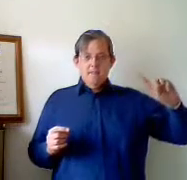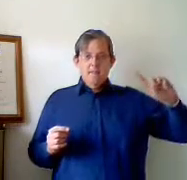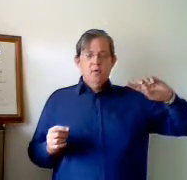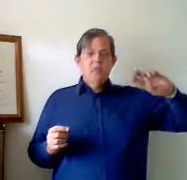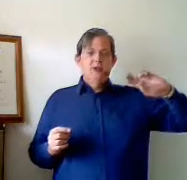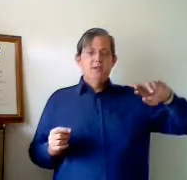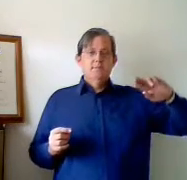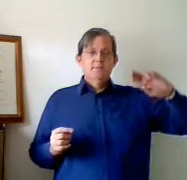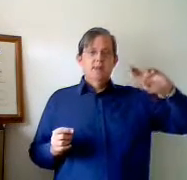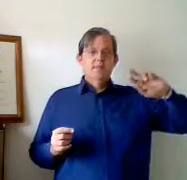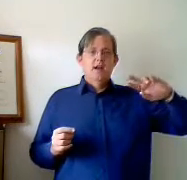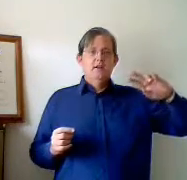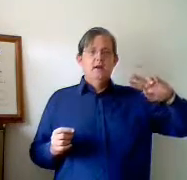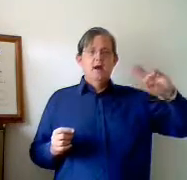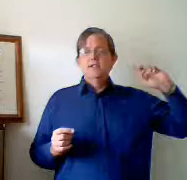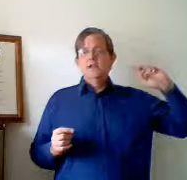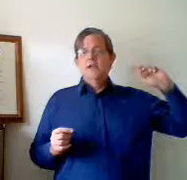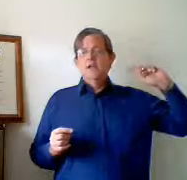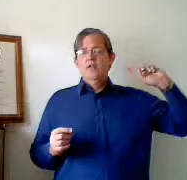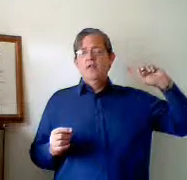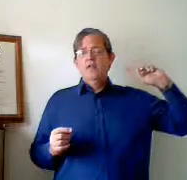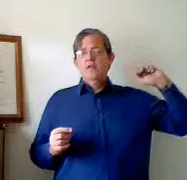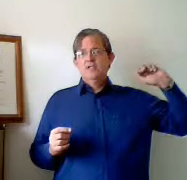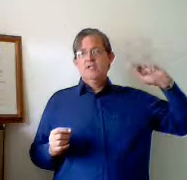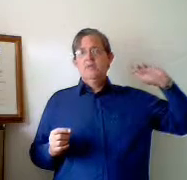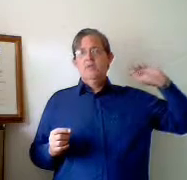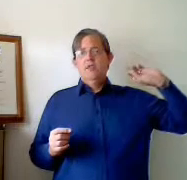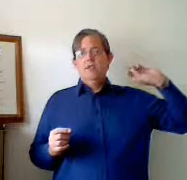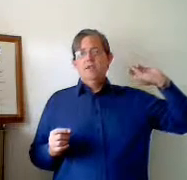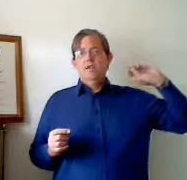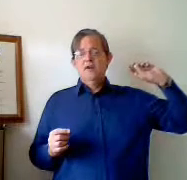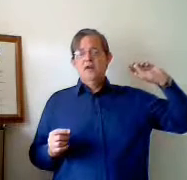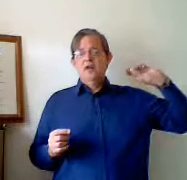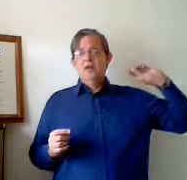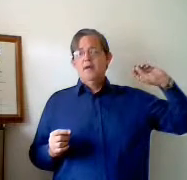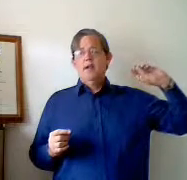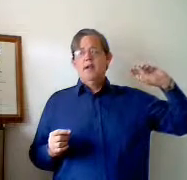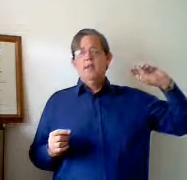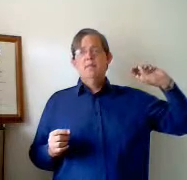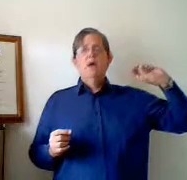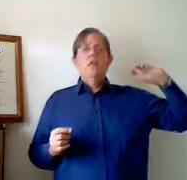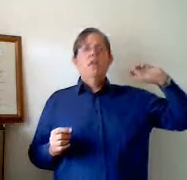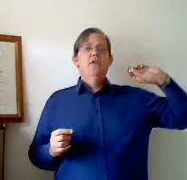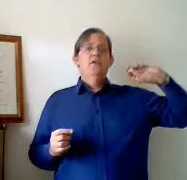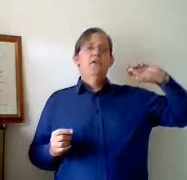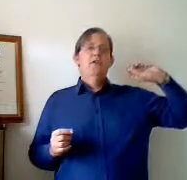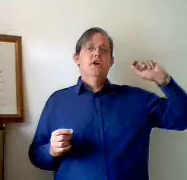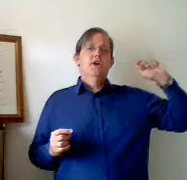People will address themselves in a number of ways. They will tell you their first name, they will tell you their first name followed by a surname, or they will tell you their surname